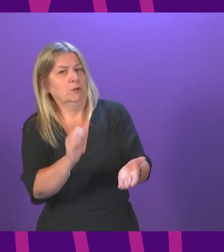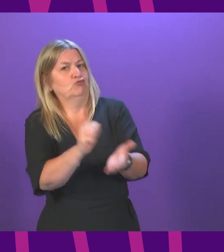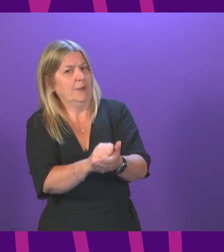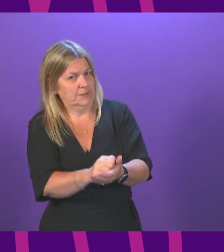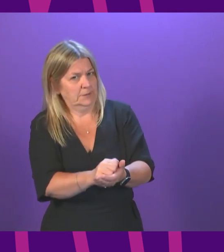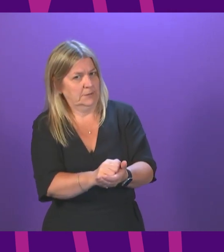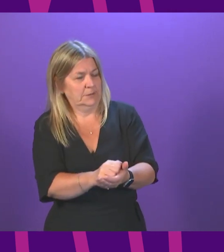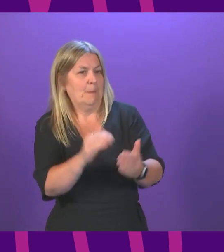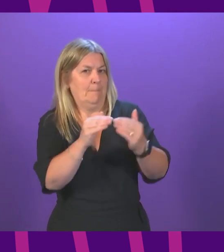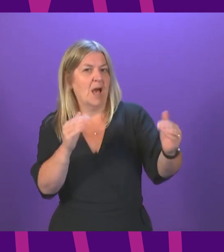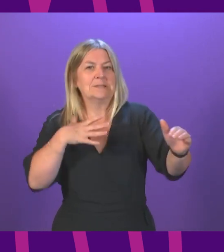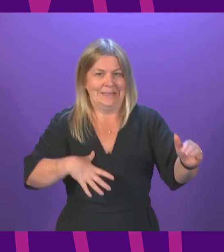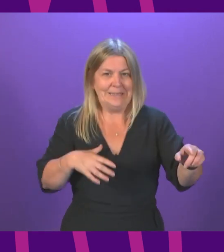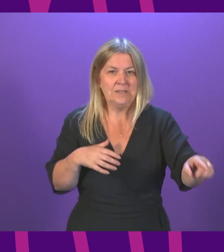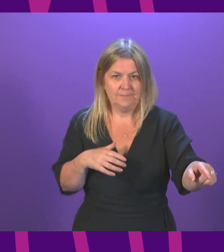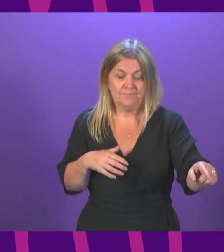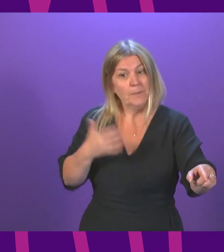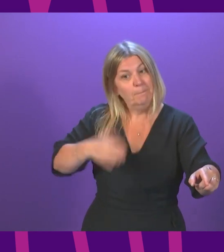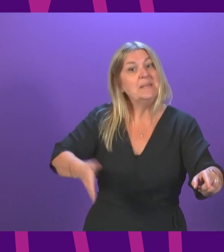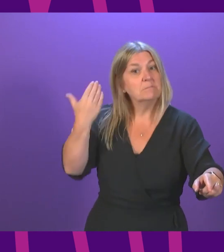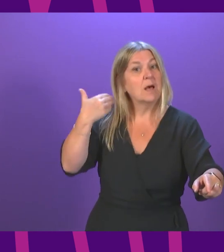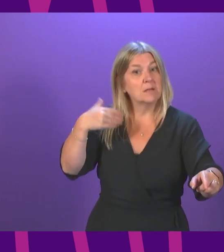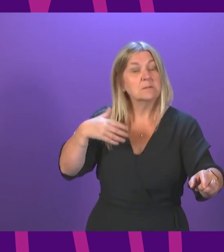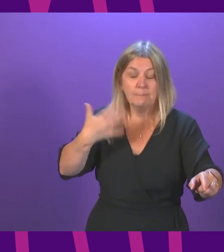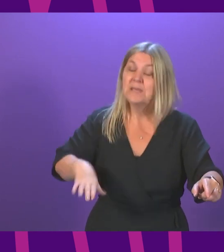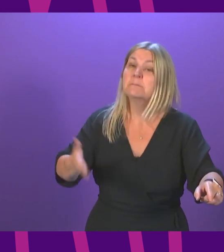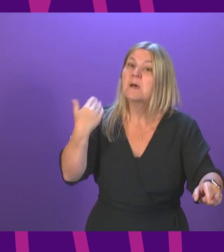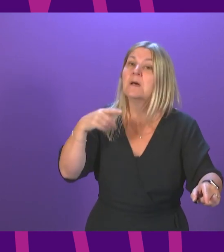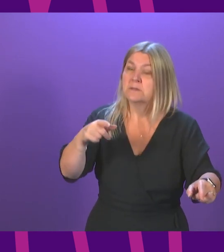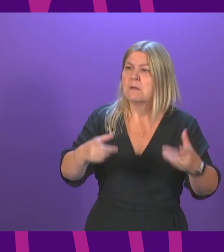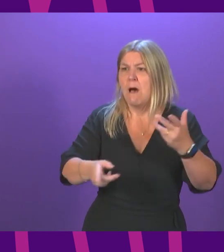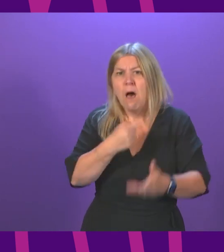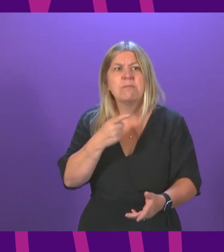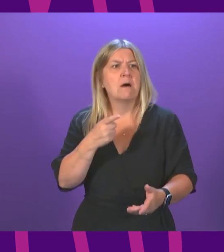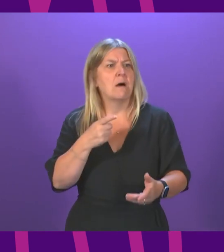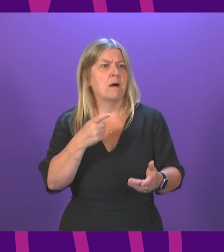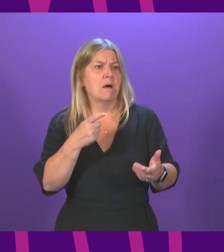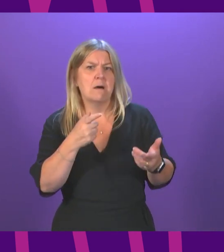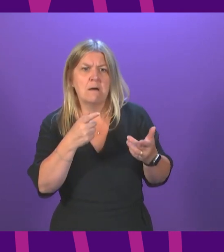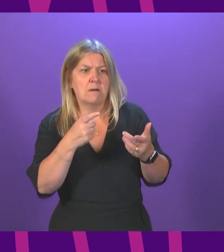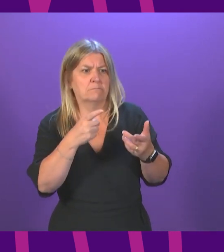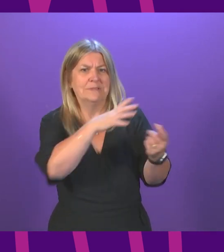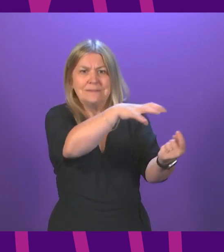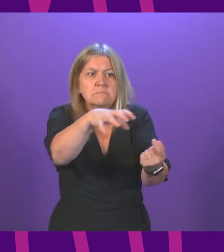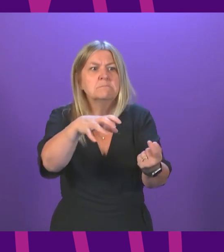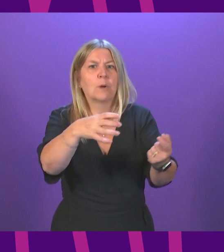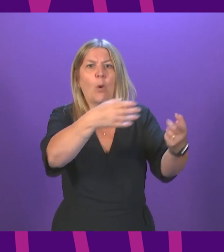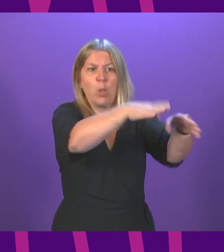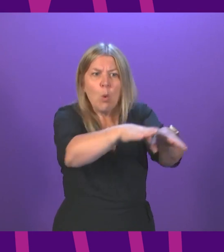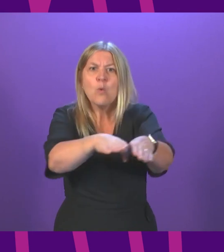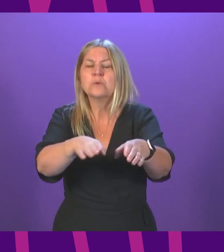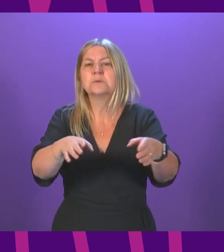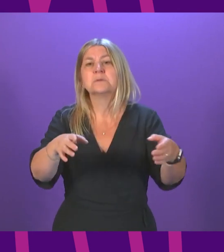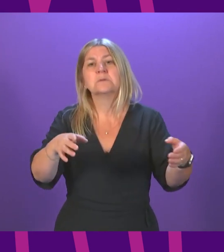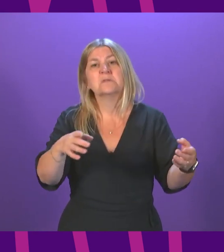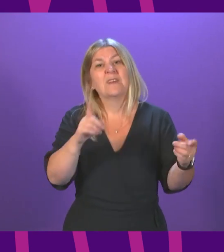accepted. And, you that's what we've done in the past, you know, over other industrial plants. And often we then later